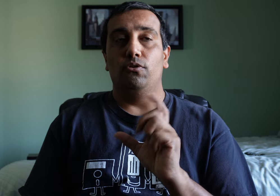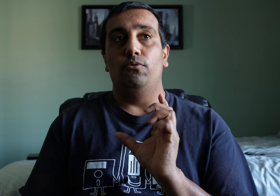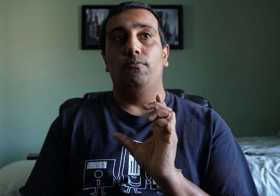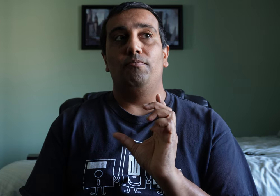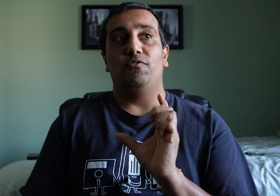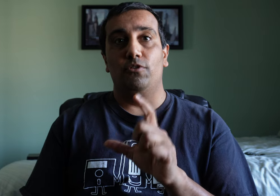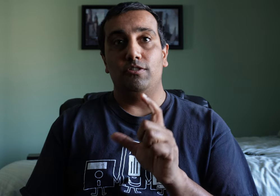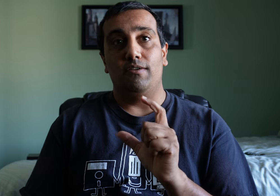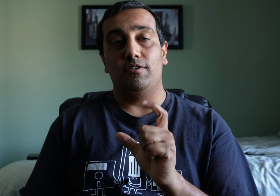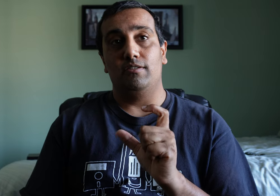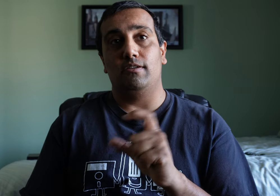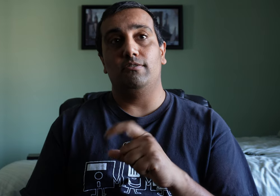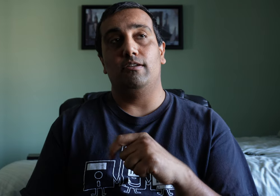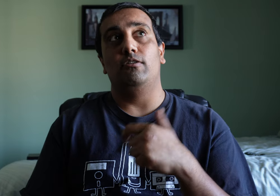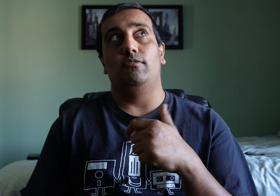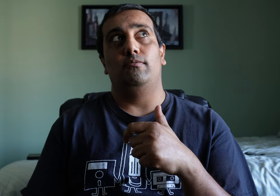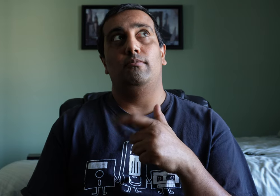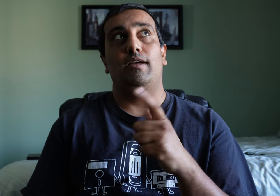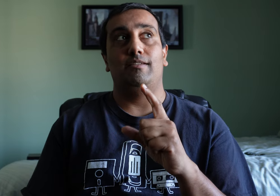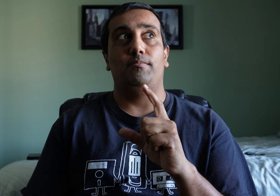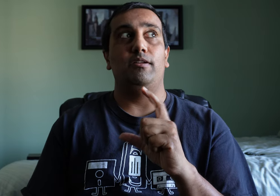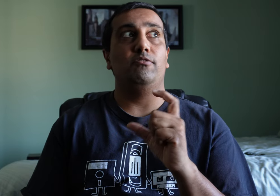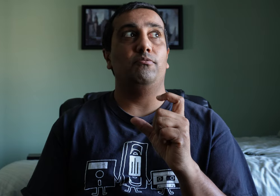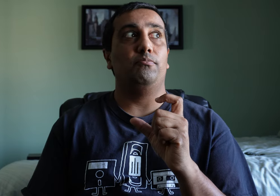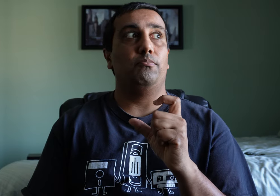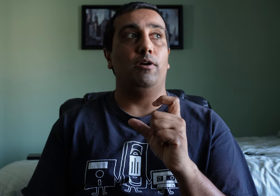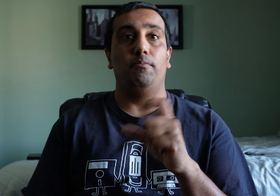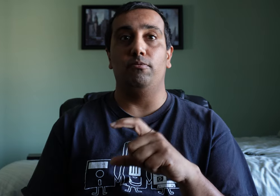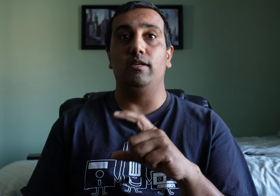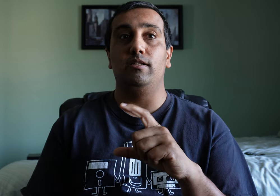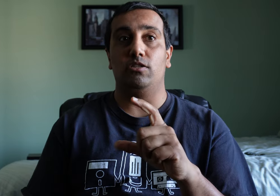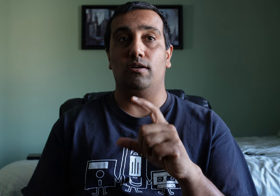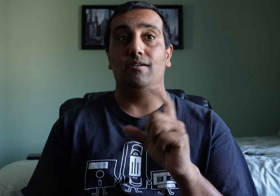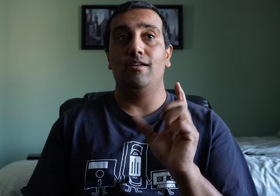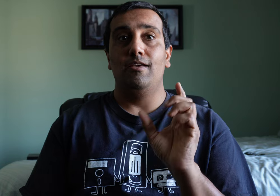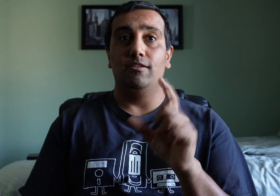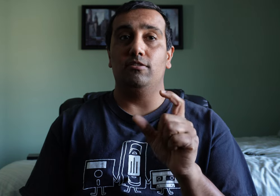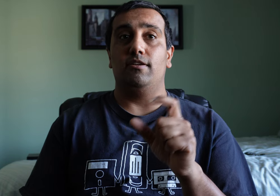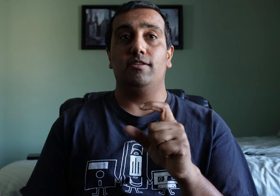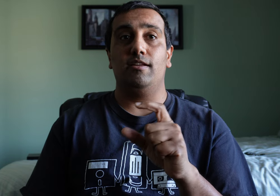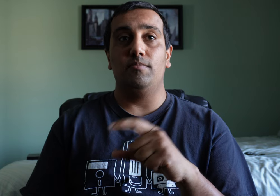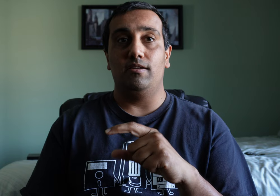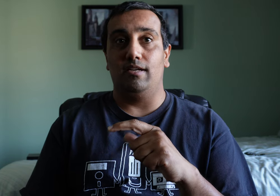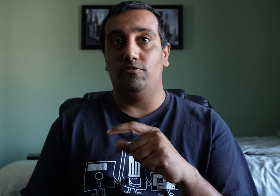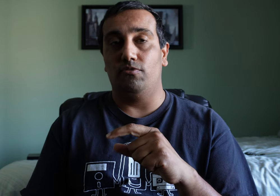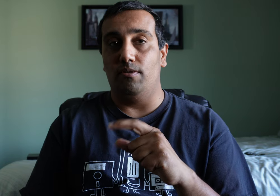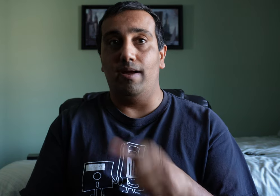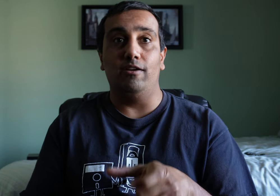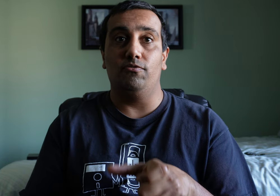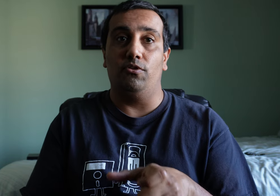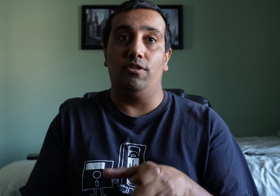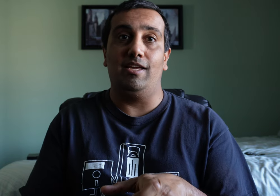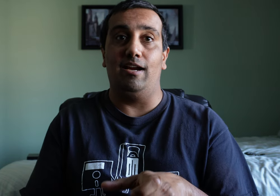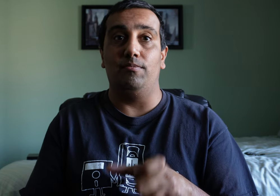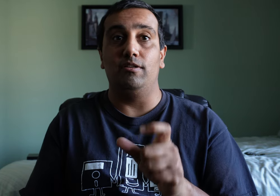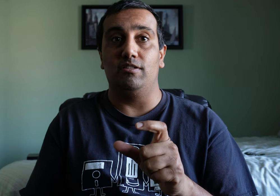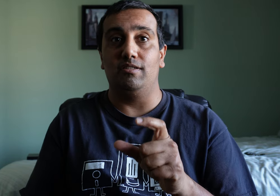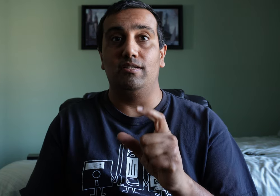first off, this is also, or as a bit of a pre-start, this is also going to be a test for the microphone on the camera to see